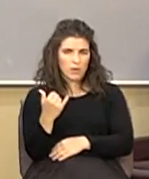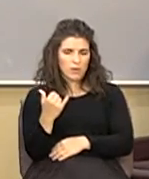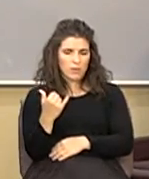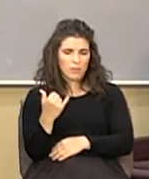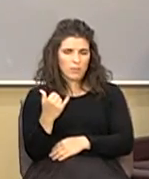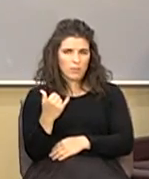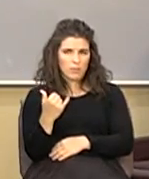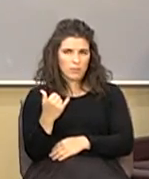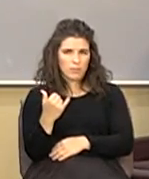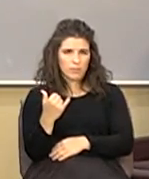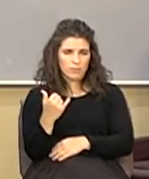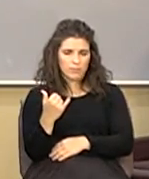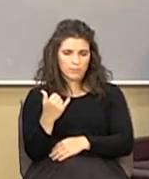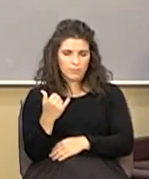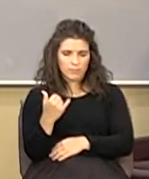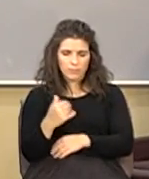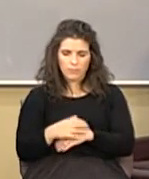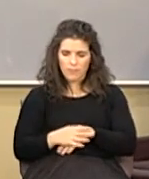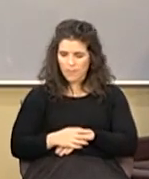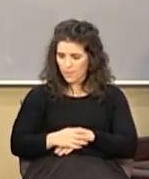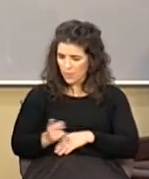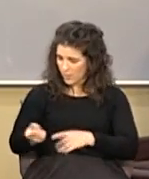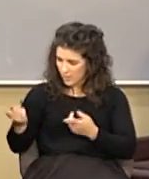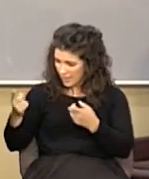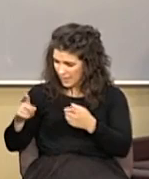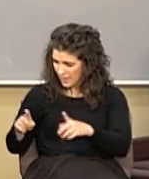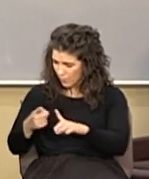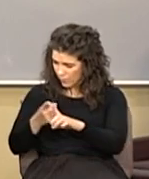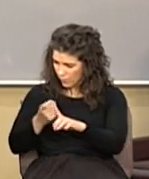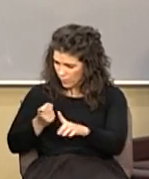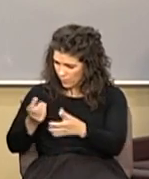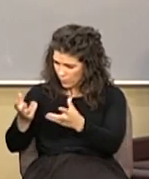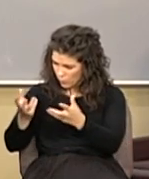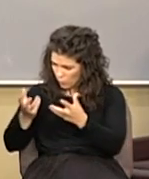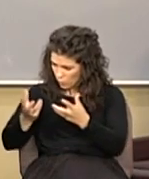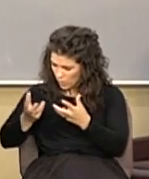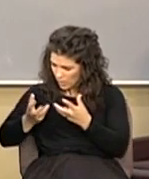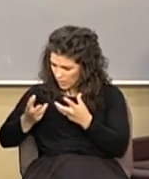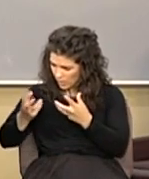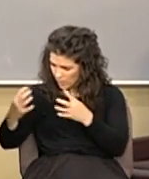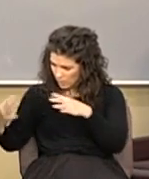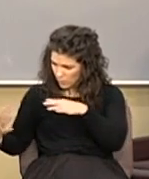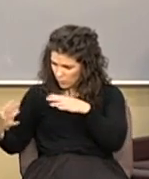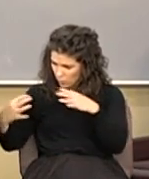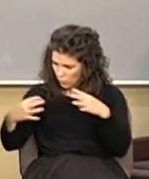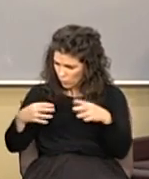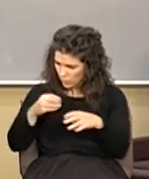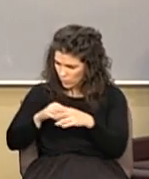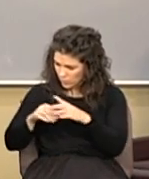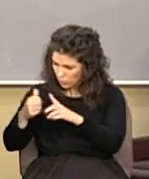come they not hence even of the lust that war in your members